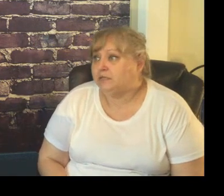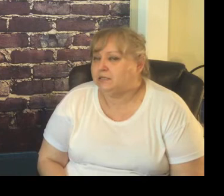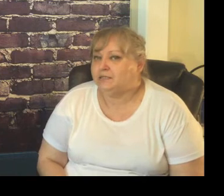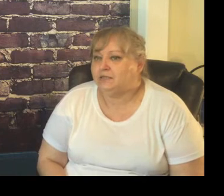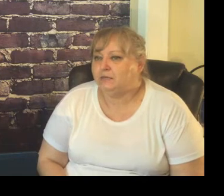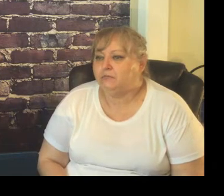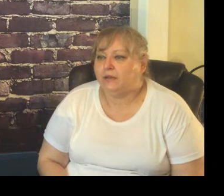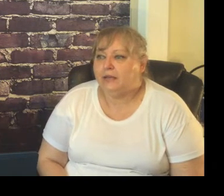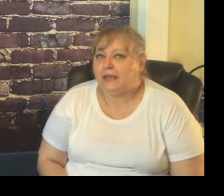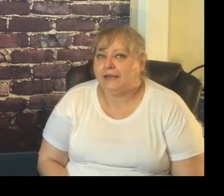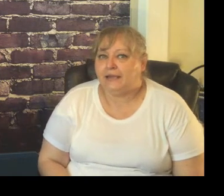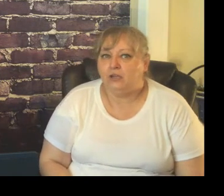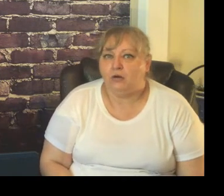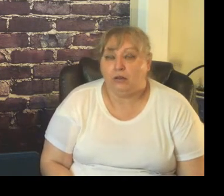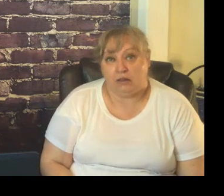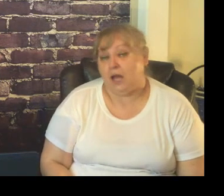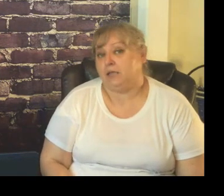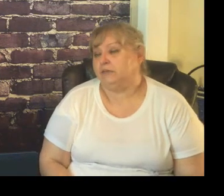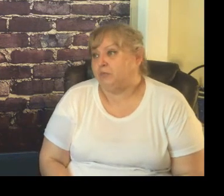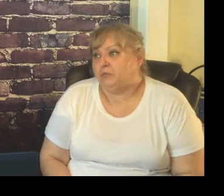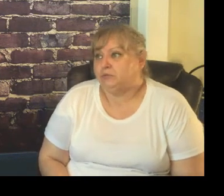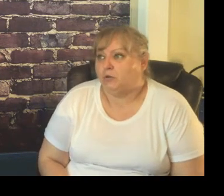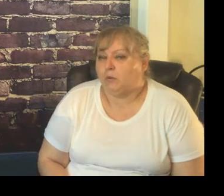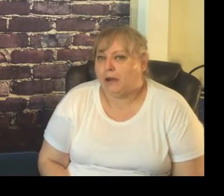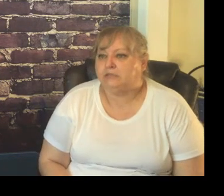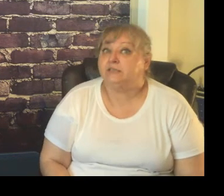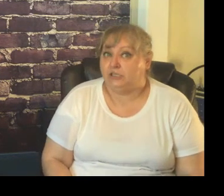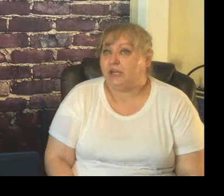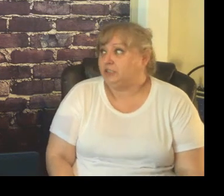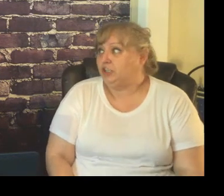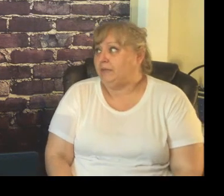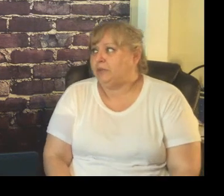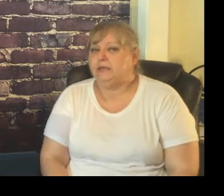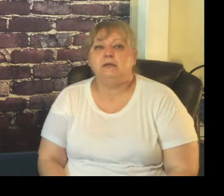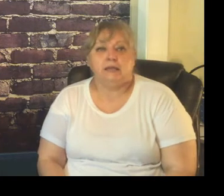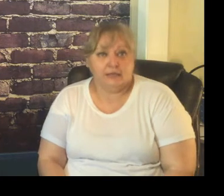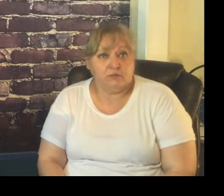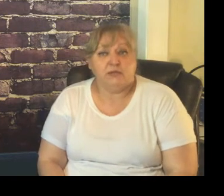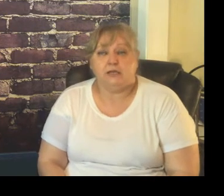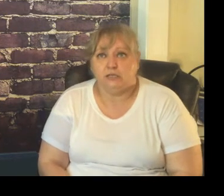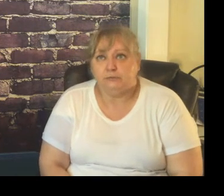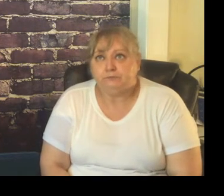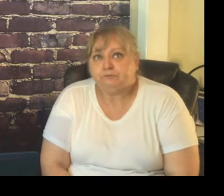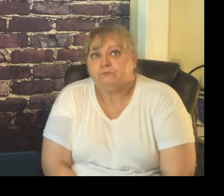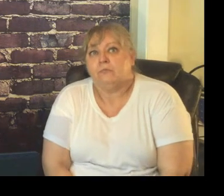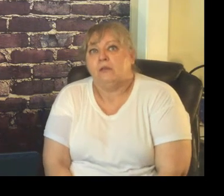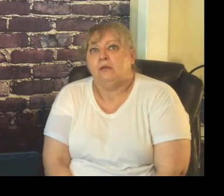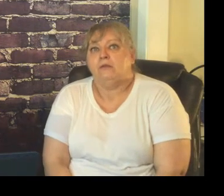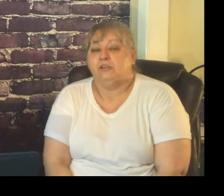system and I know a lot of people know about it's teach as a champion and let me be clear there